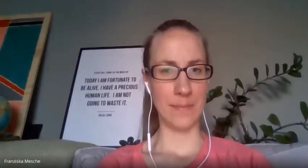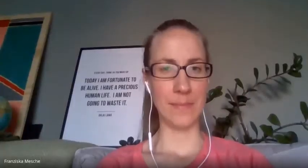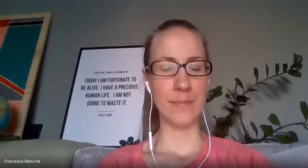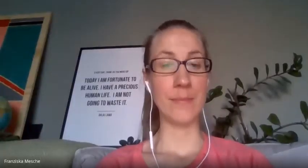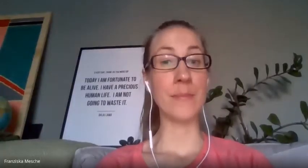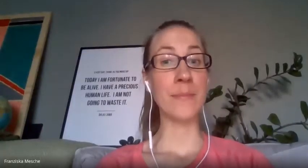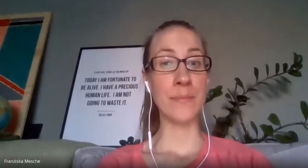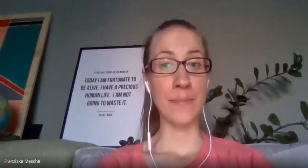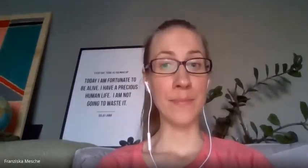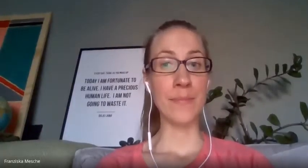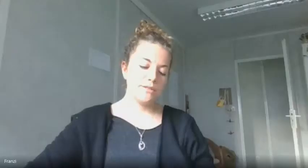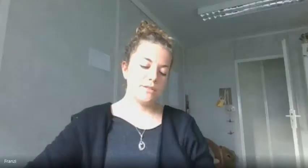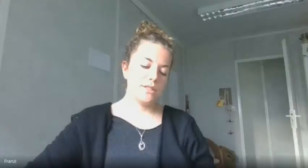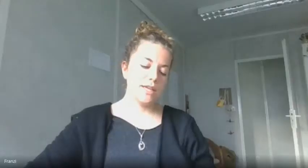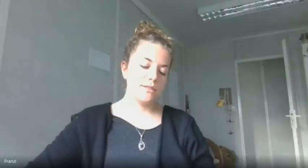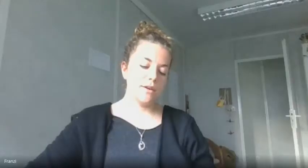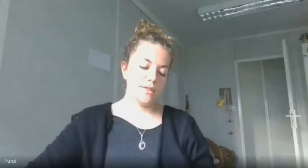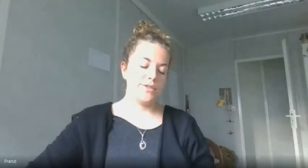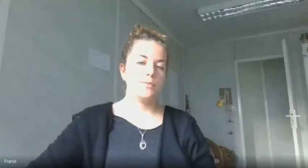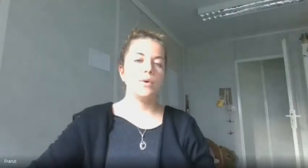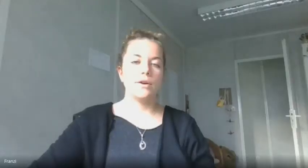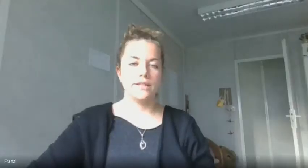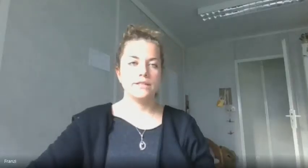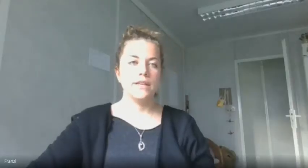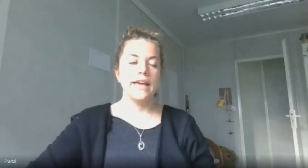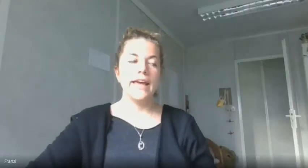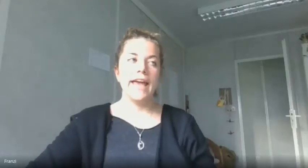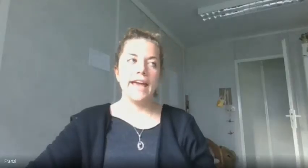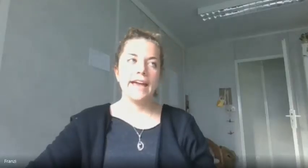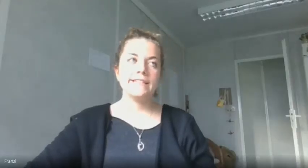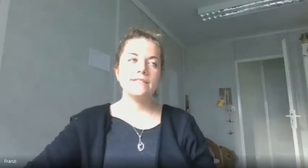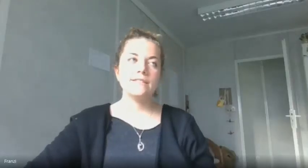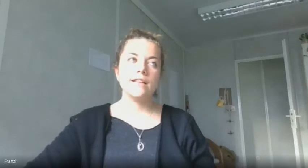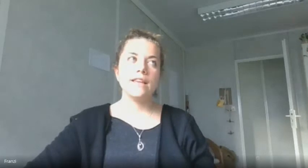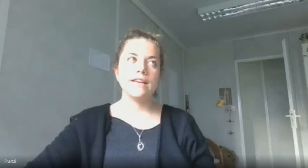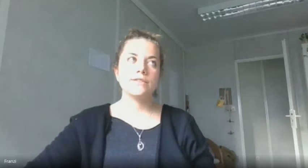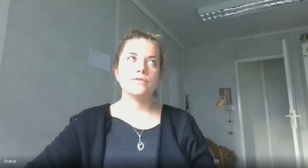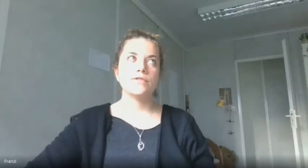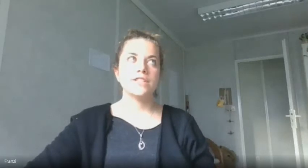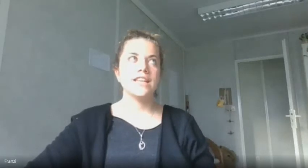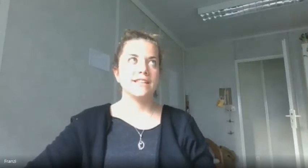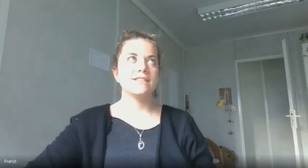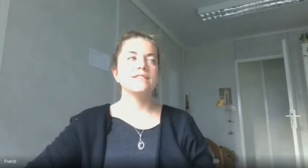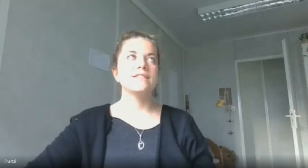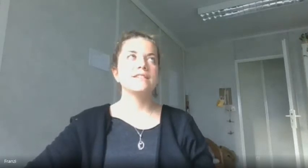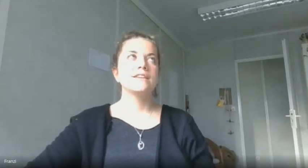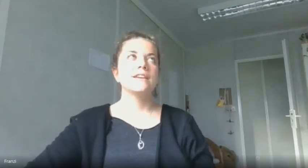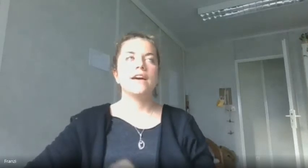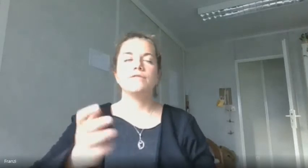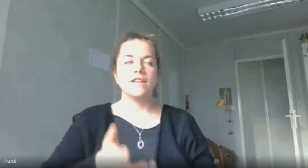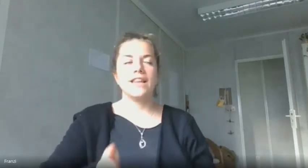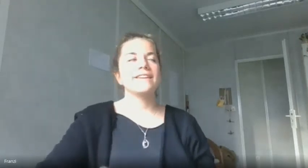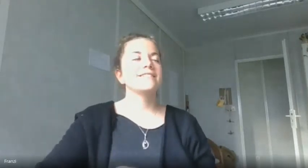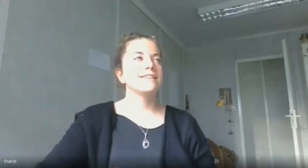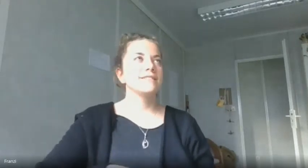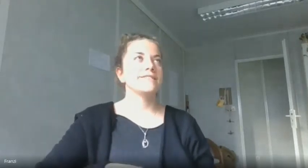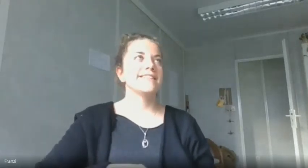yeah so that's also a point and like for tensile and for lyosil sorry